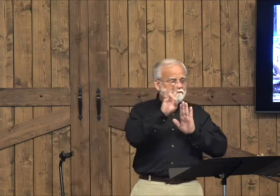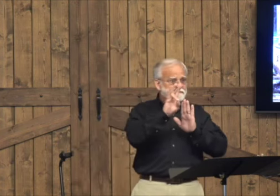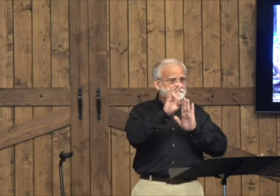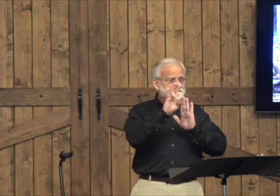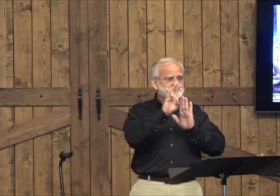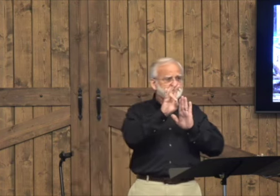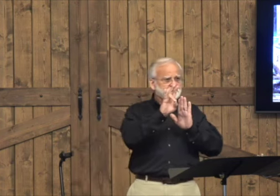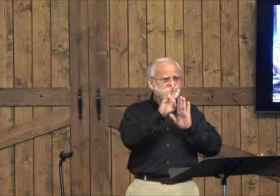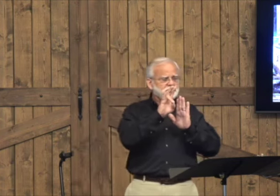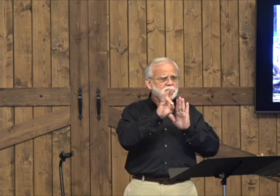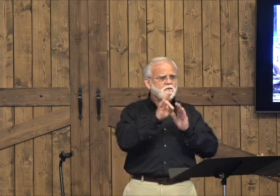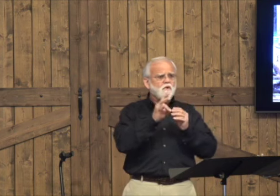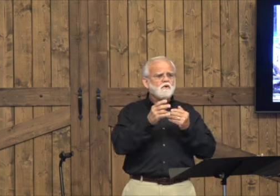We're in Chapter 7.